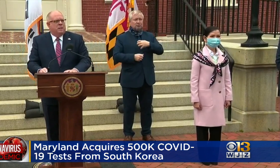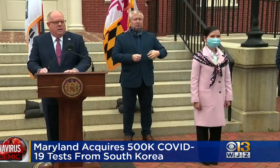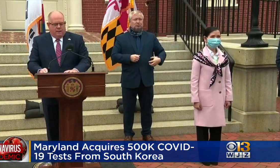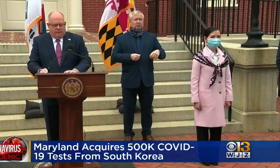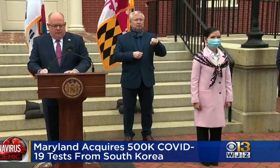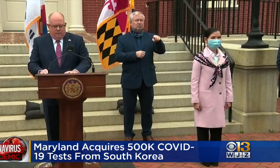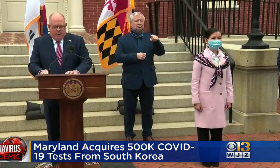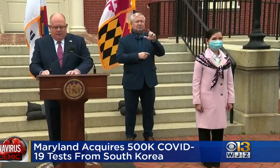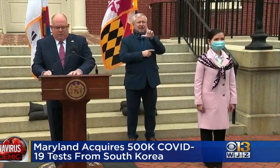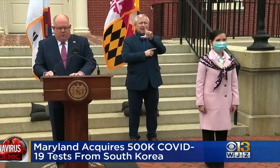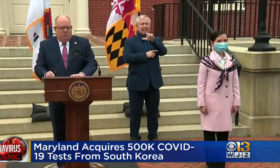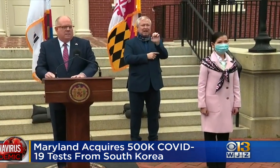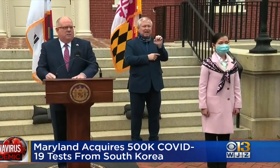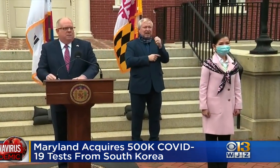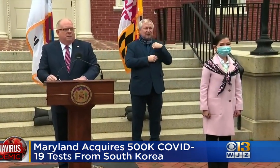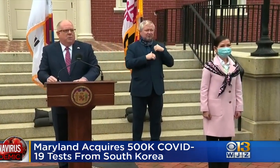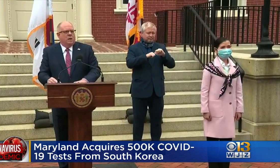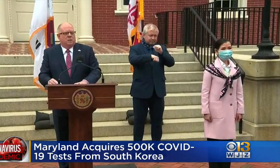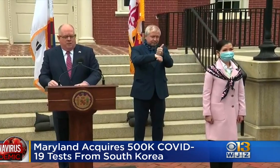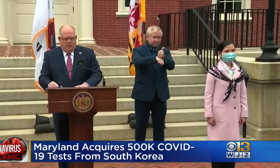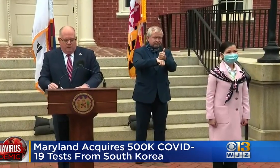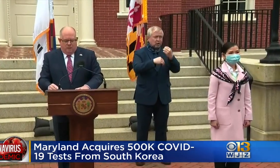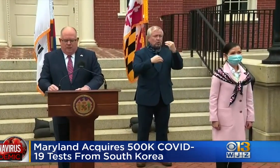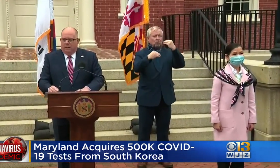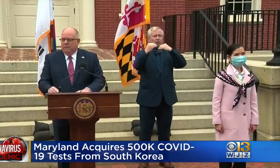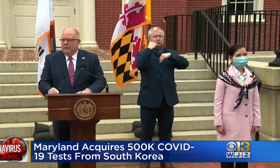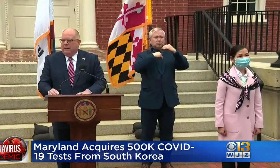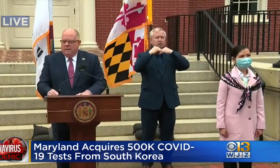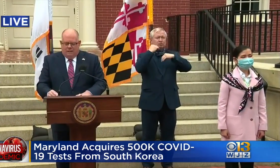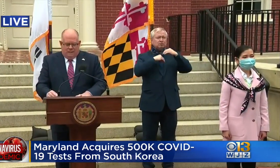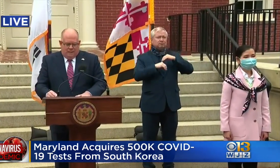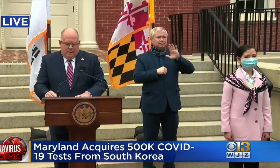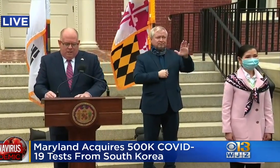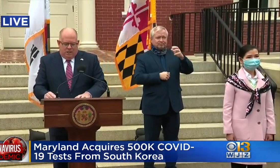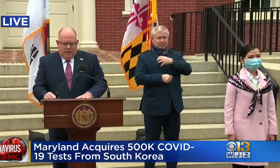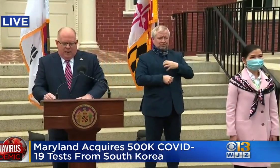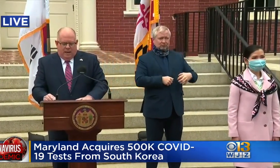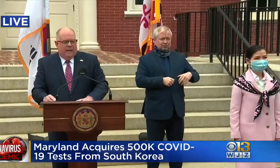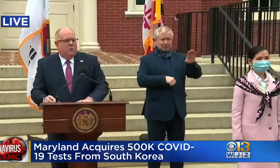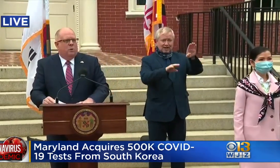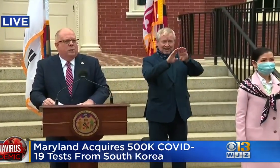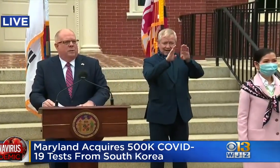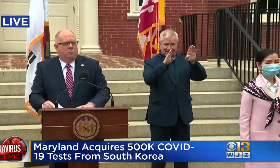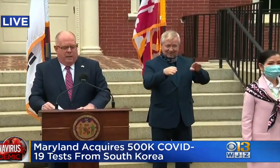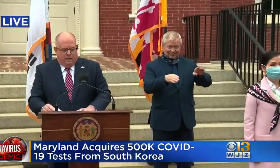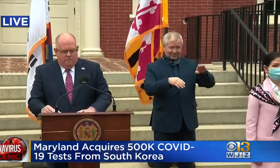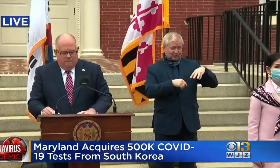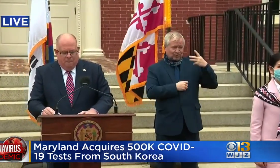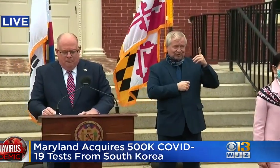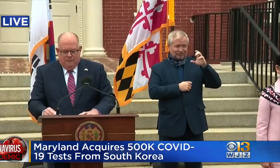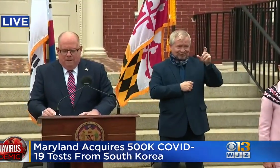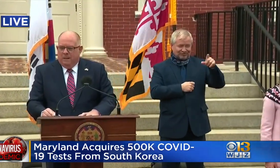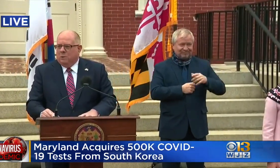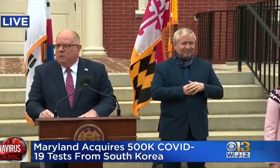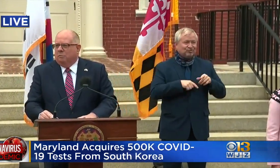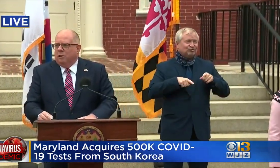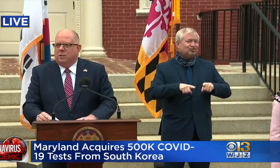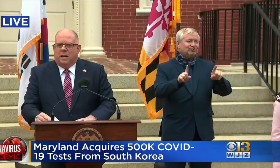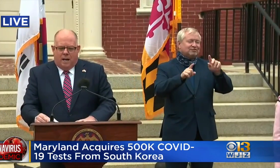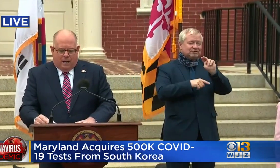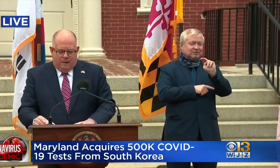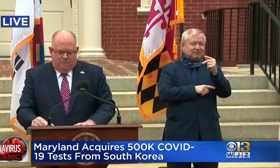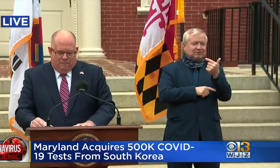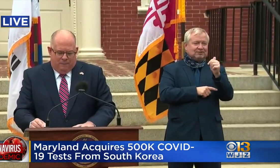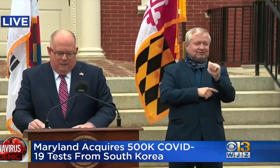reception at the ambassador's residence in Washington during the NGA annual winter meeting. It was the